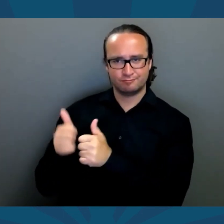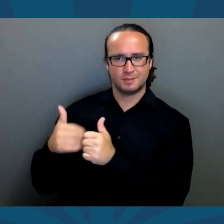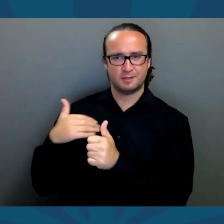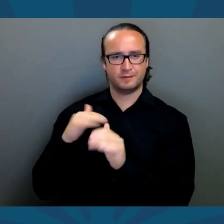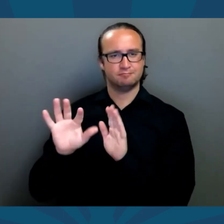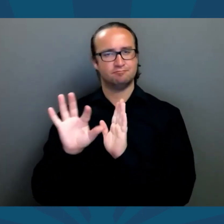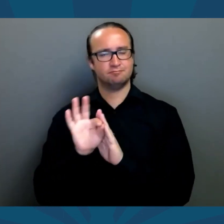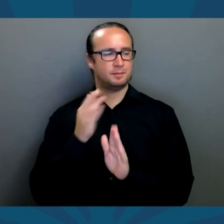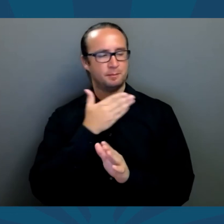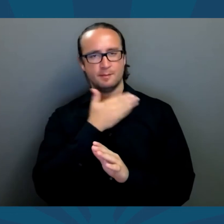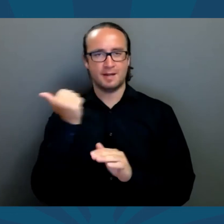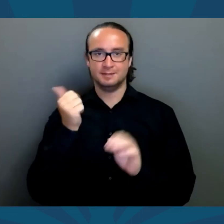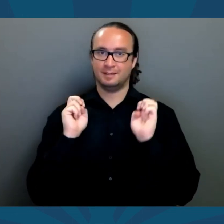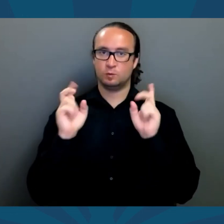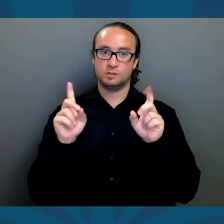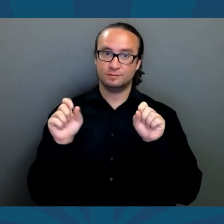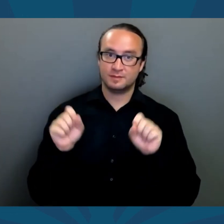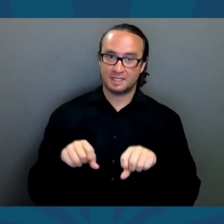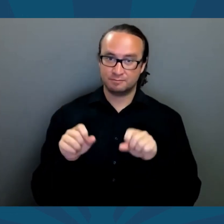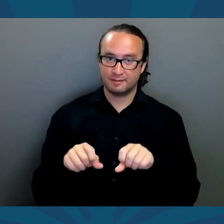can get the best possible education.